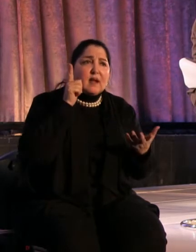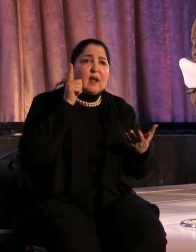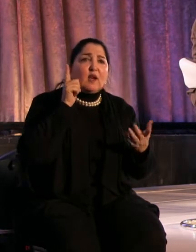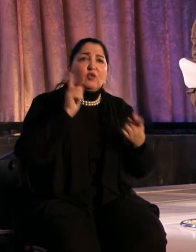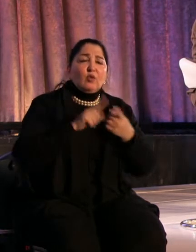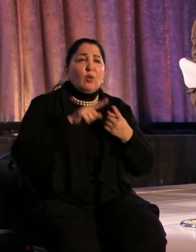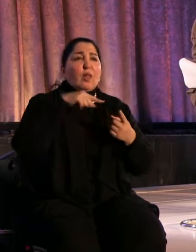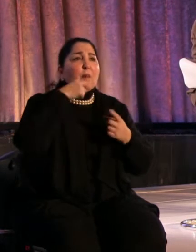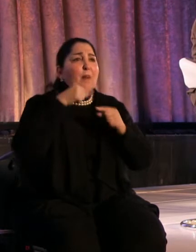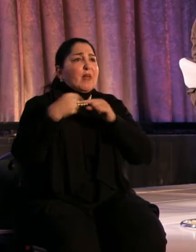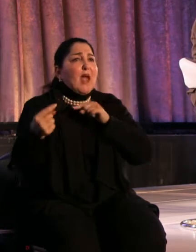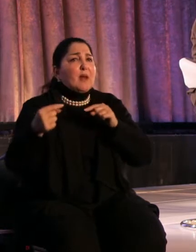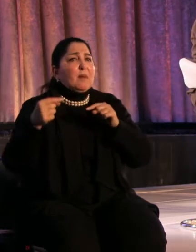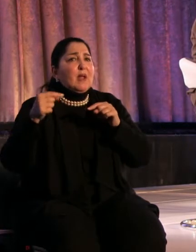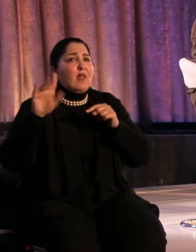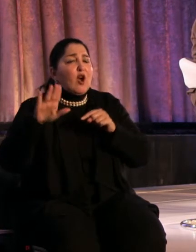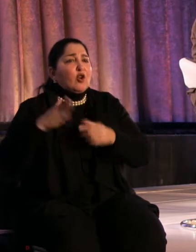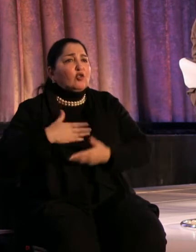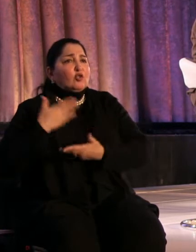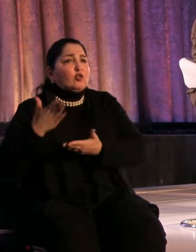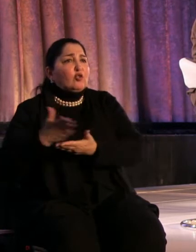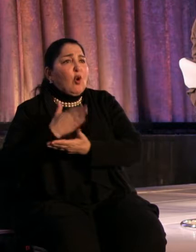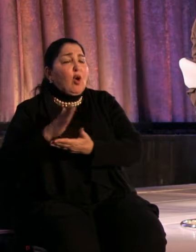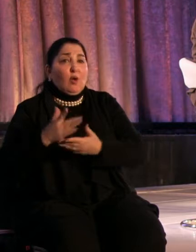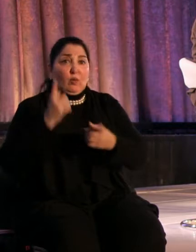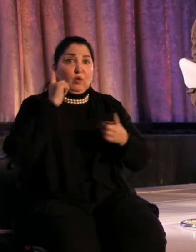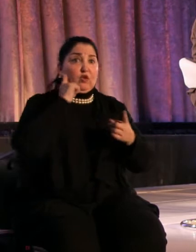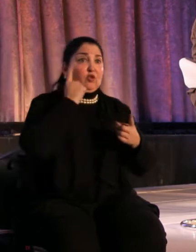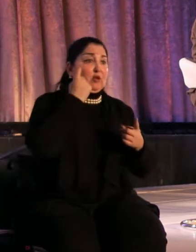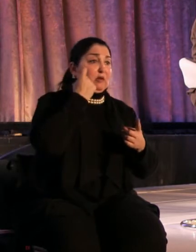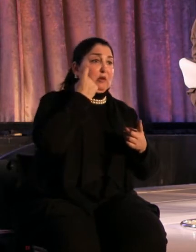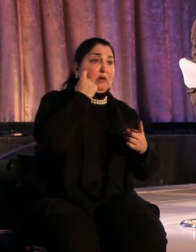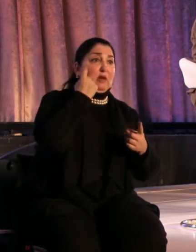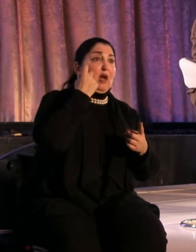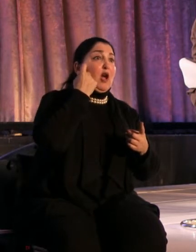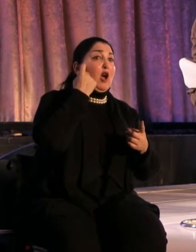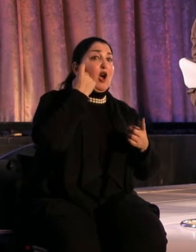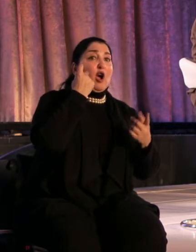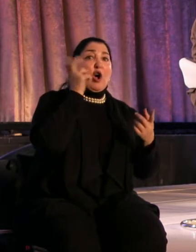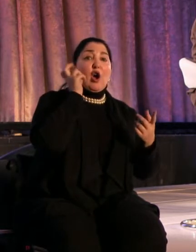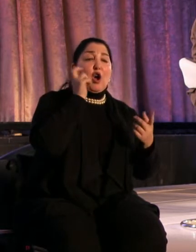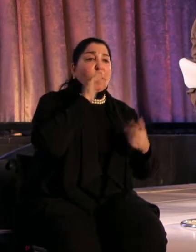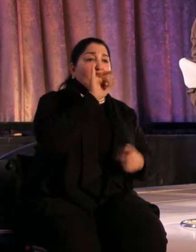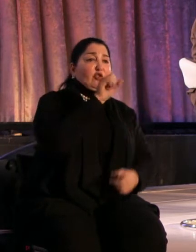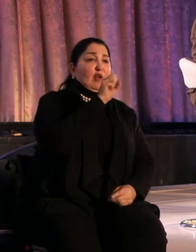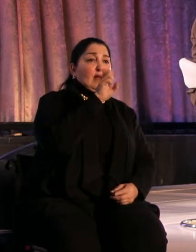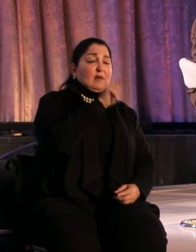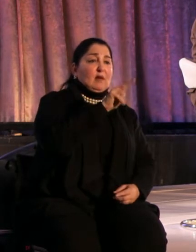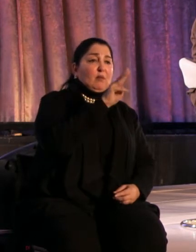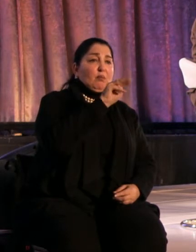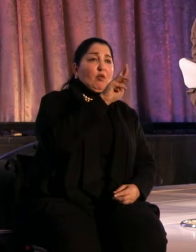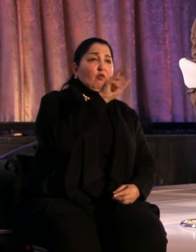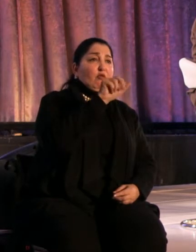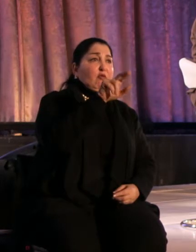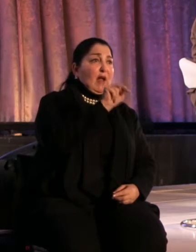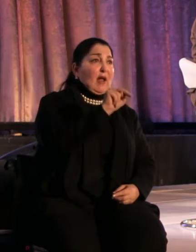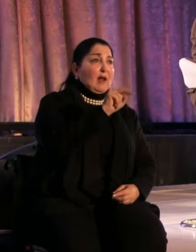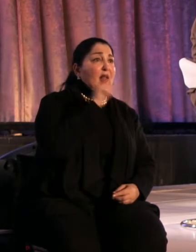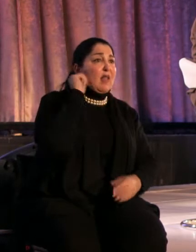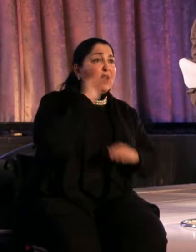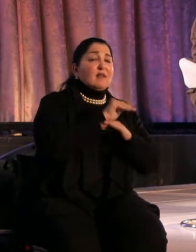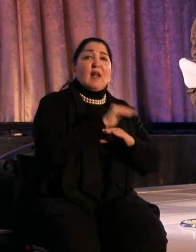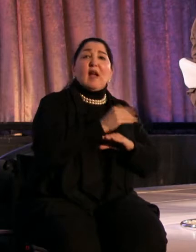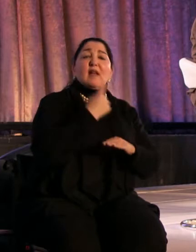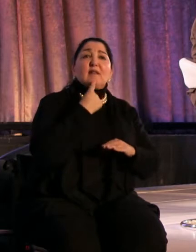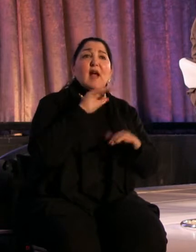enemies of the world. We just heard Jason Moran last night talk about how he took the music of rap music and